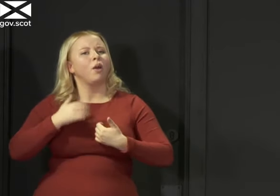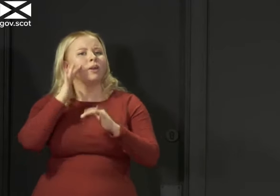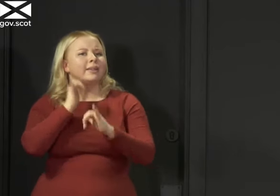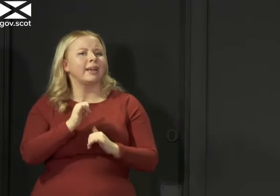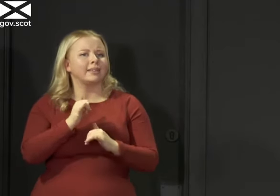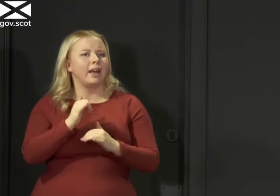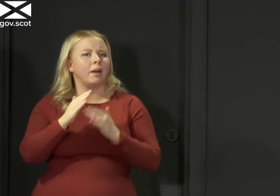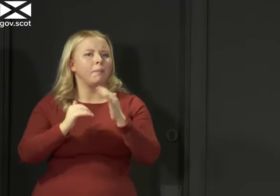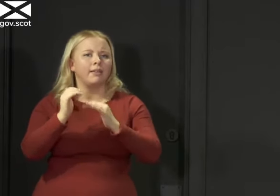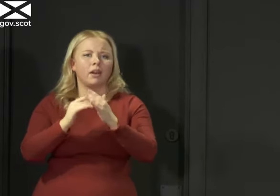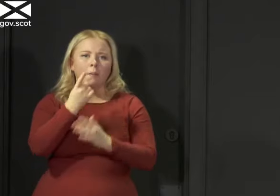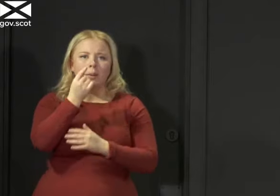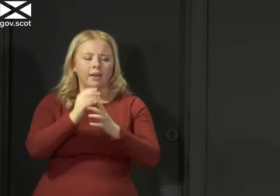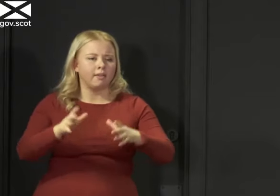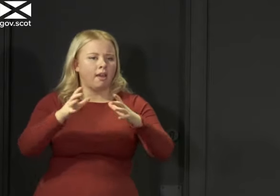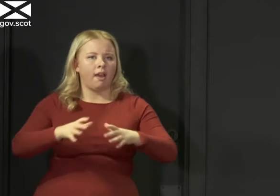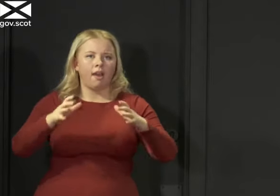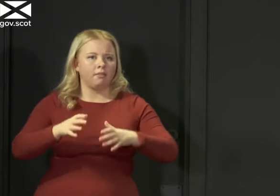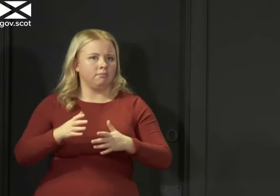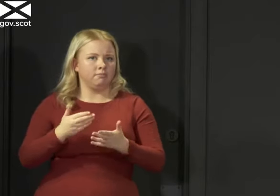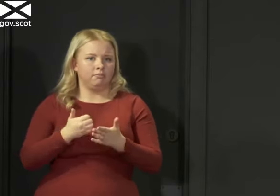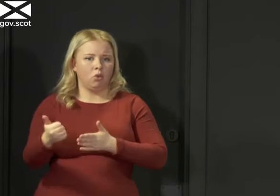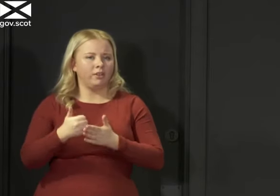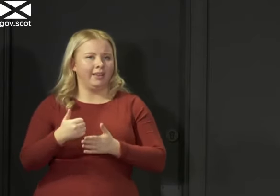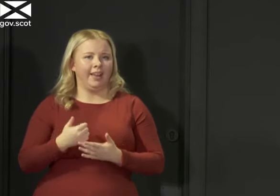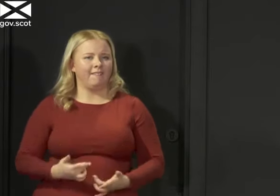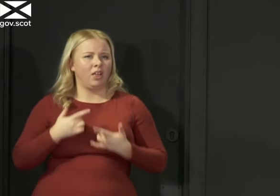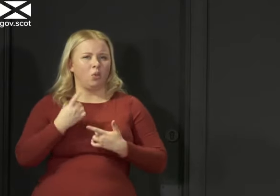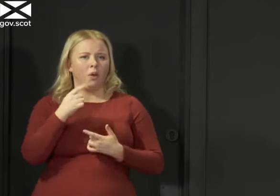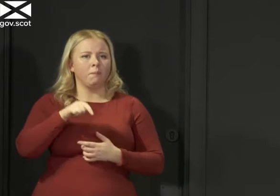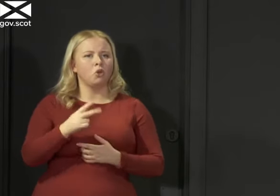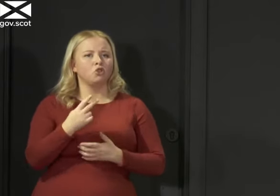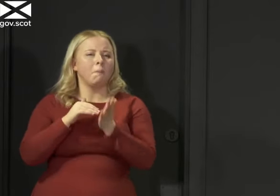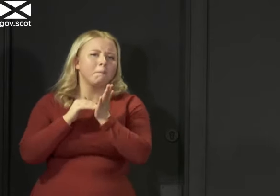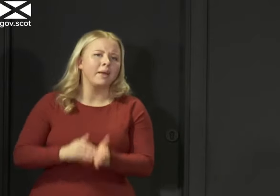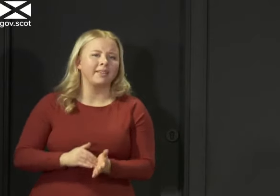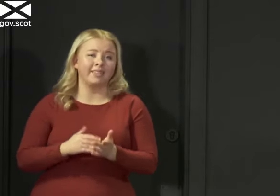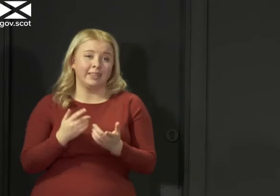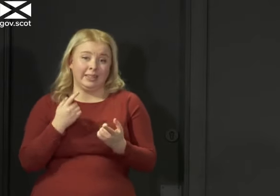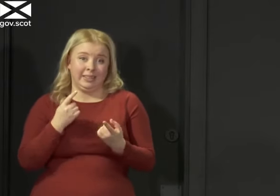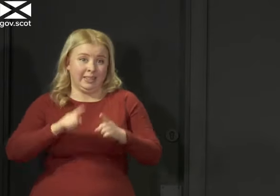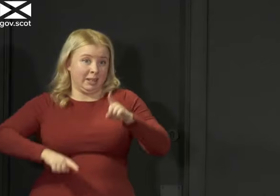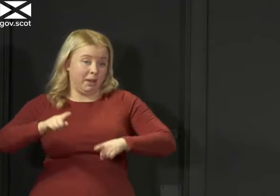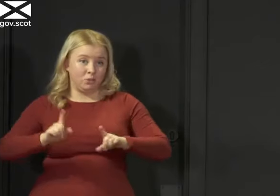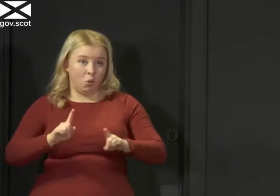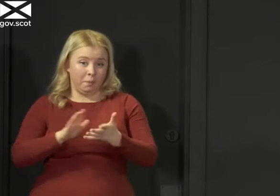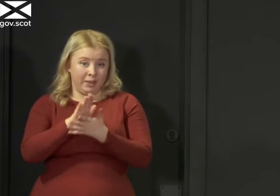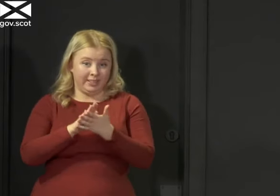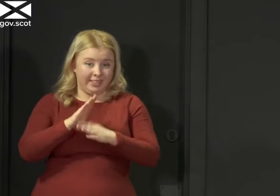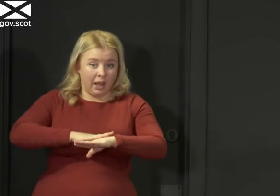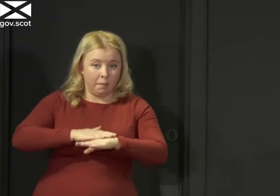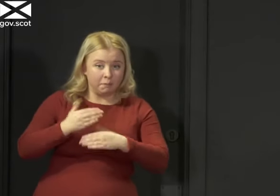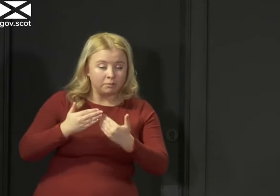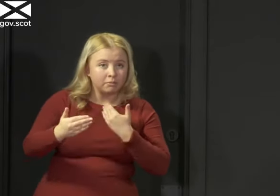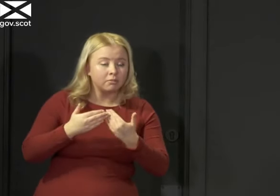testing capacity all the time. I guess the 1.2 million depends over what period of time you're talking about, but we've gone from